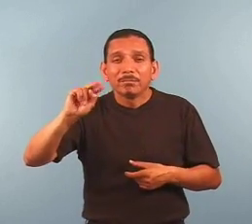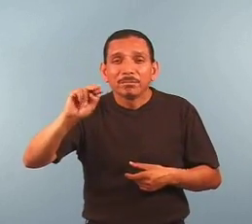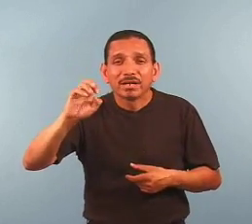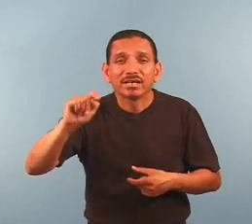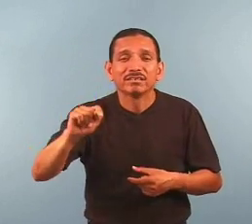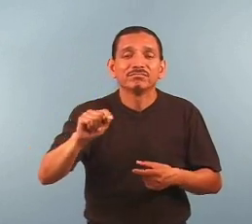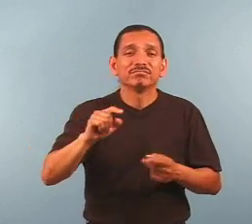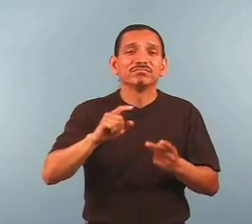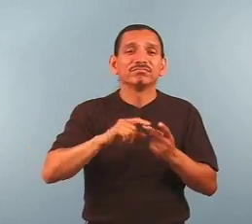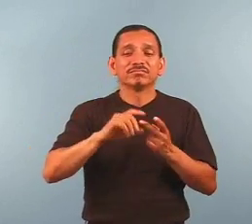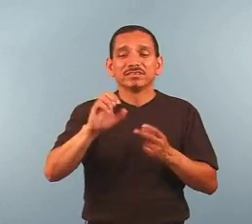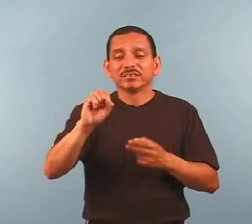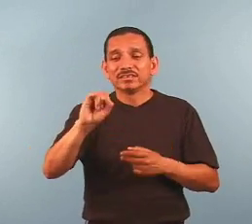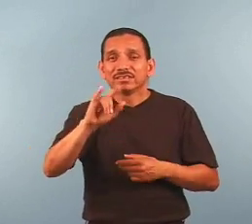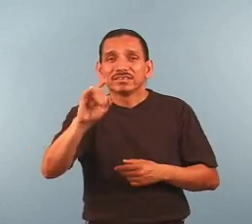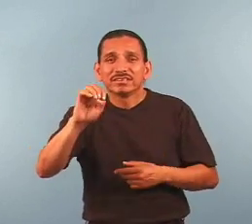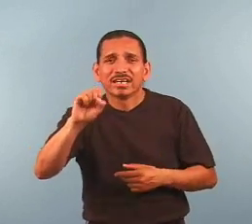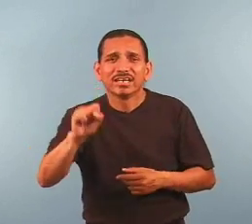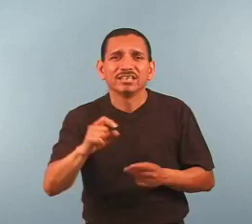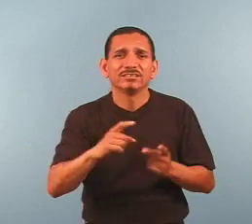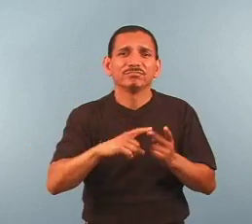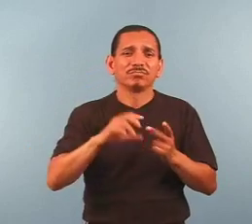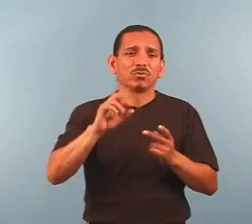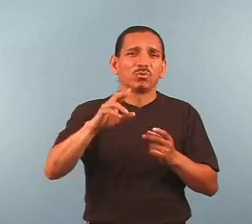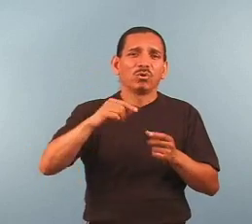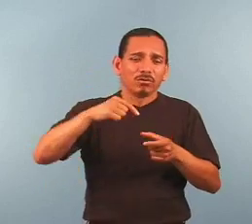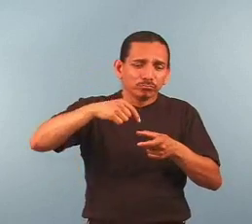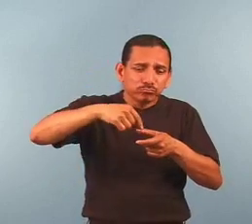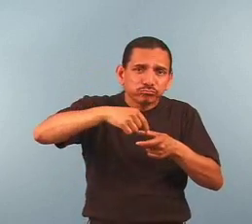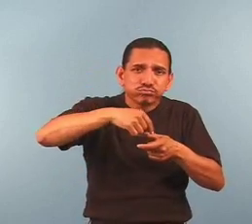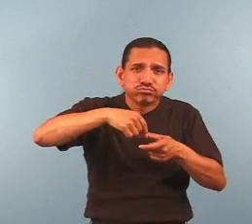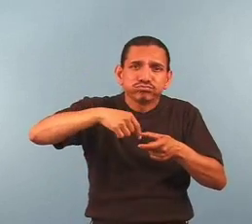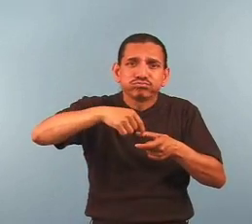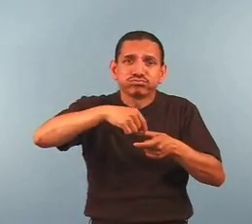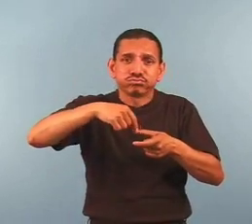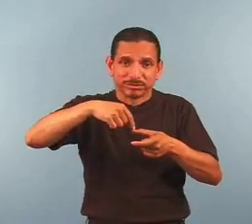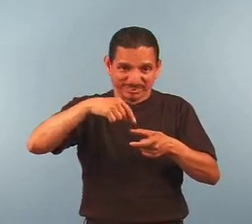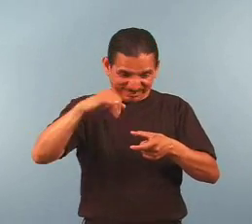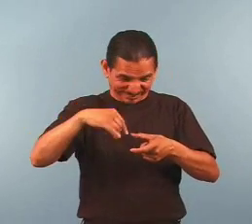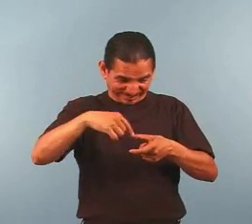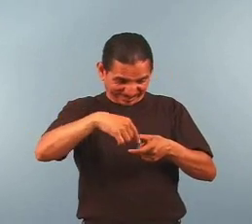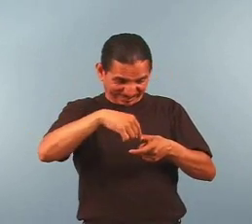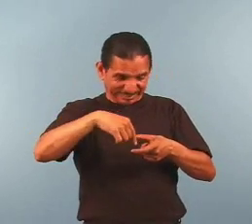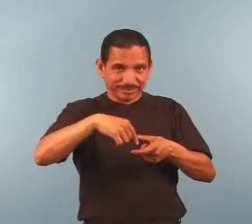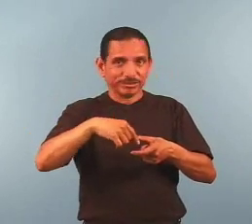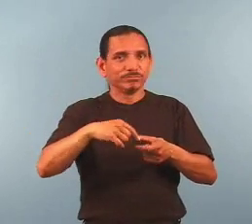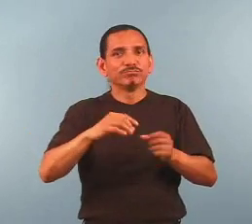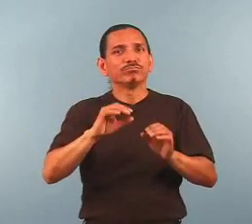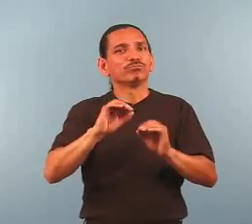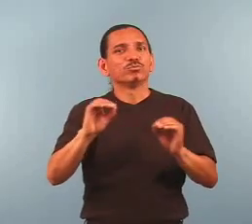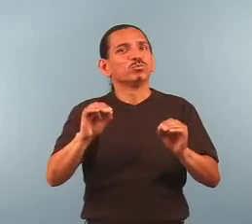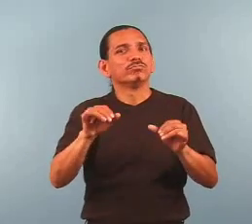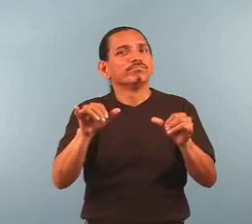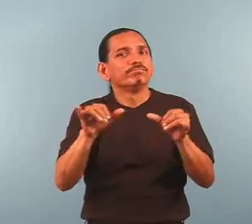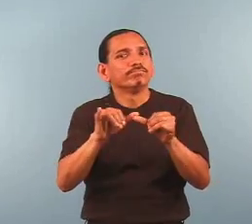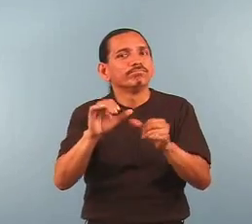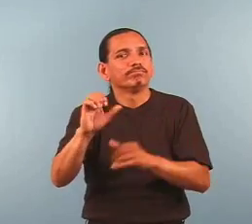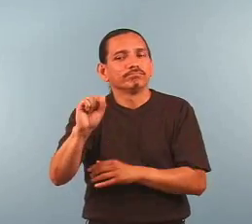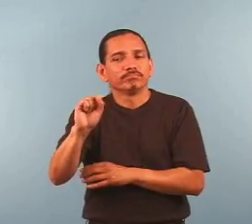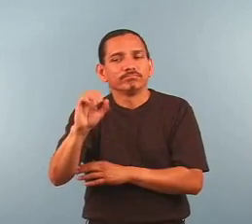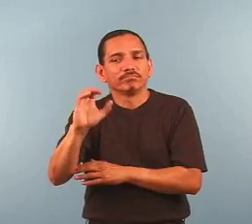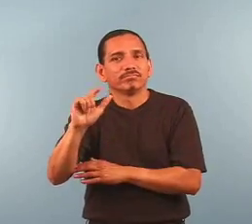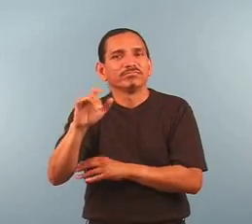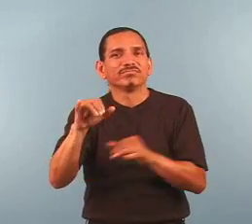Planet sizes and orbits on 2 inch image are not to scale.